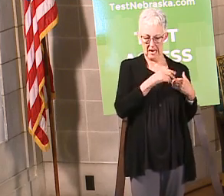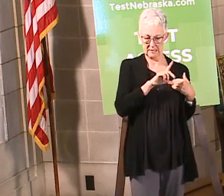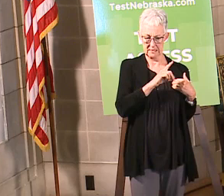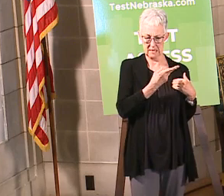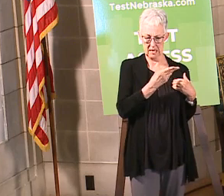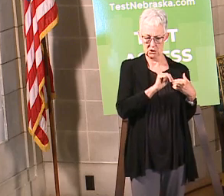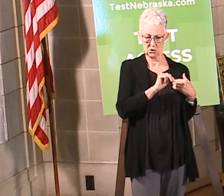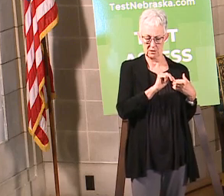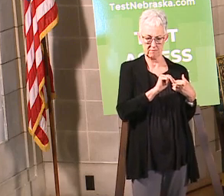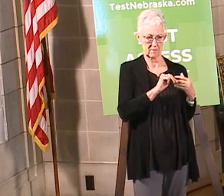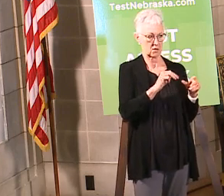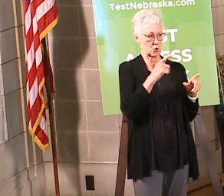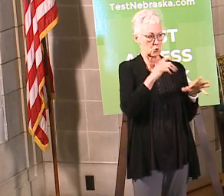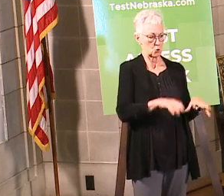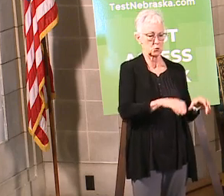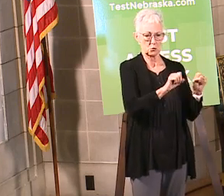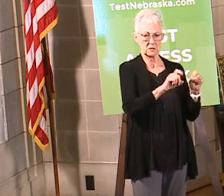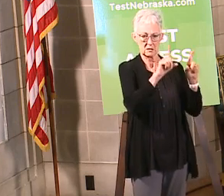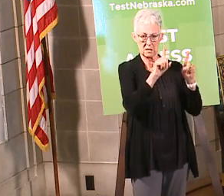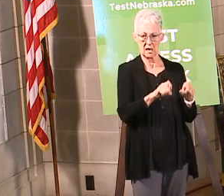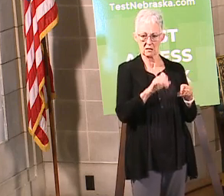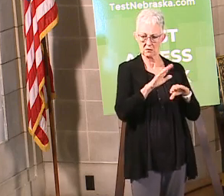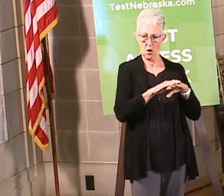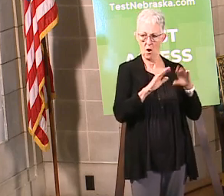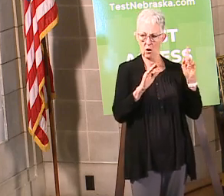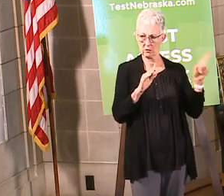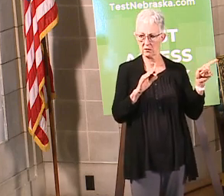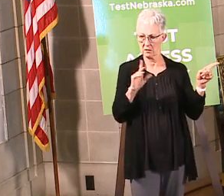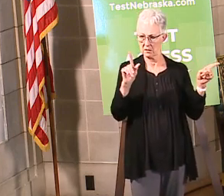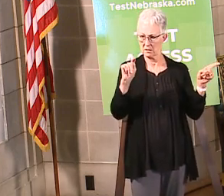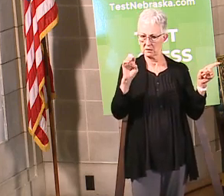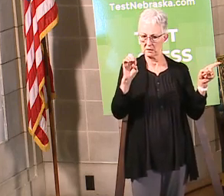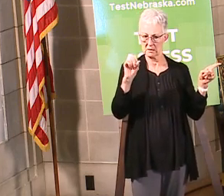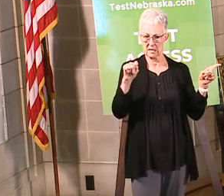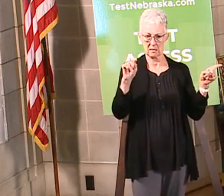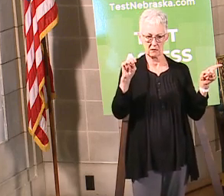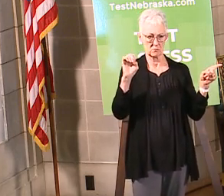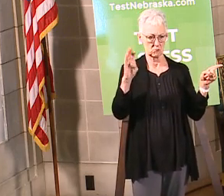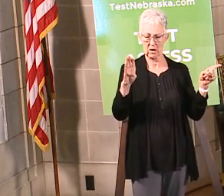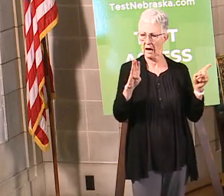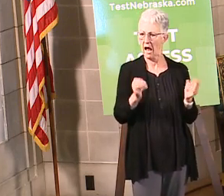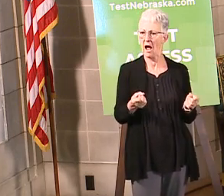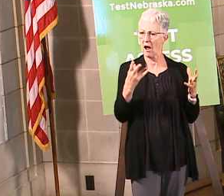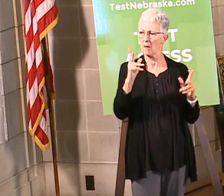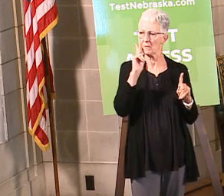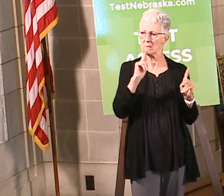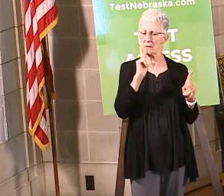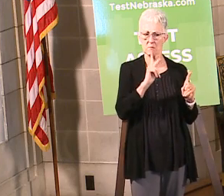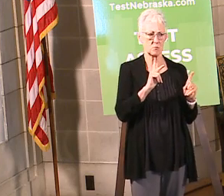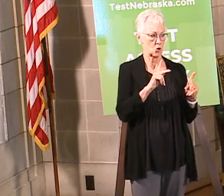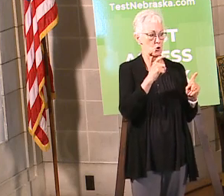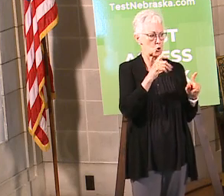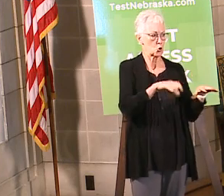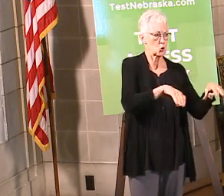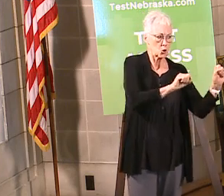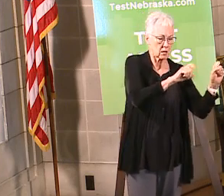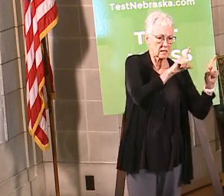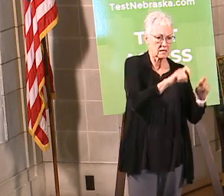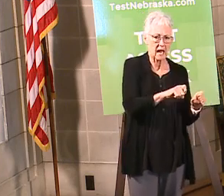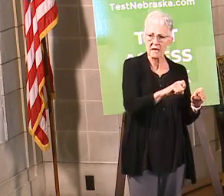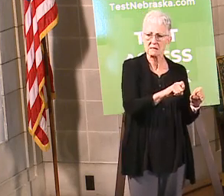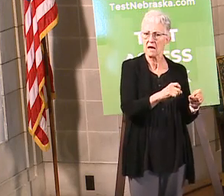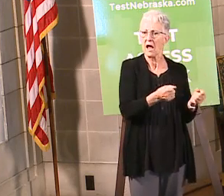question yesterday. We checked into it. We actually don't track that data, so I'm sorry, Paul, you're not going to be able to get the answer to that question. We don't track it either